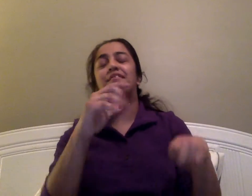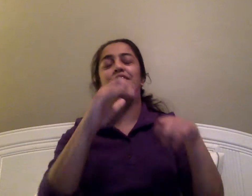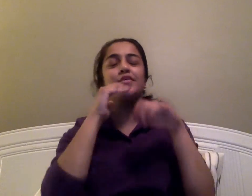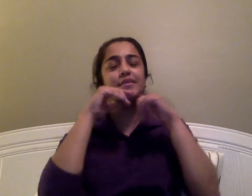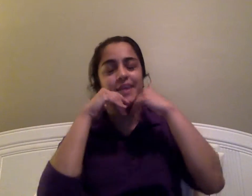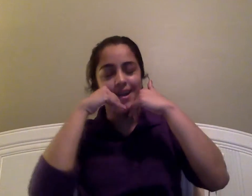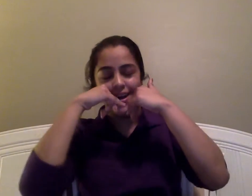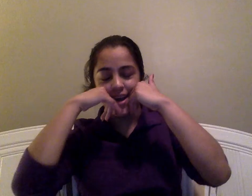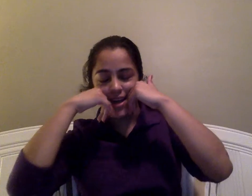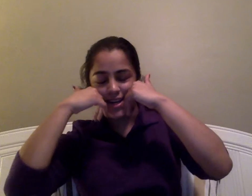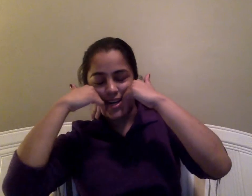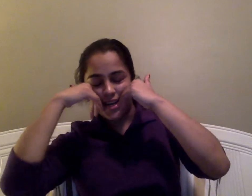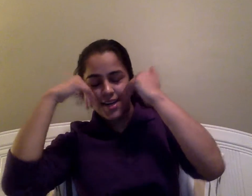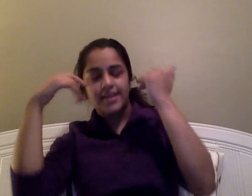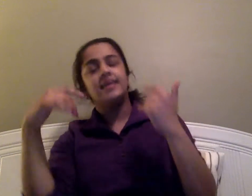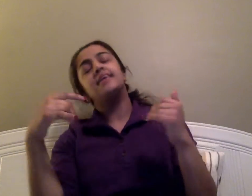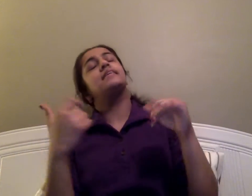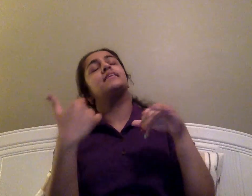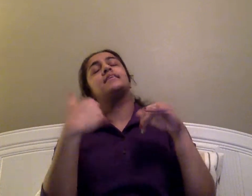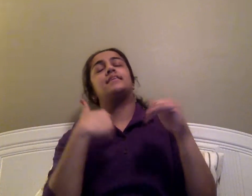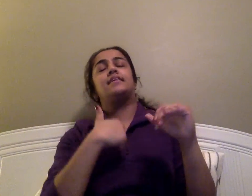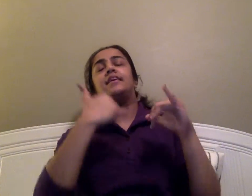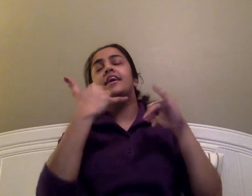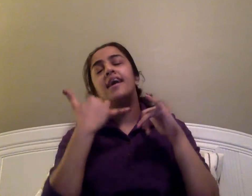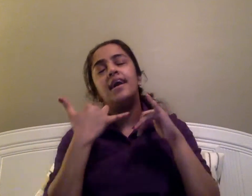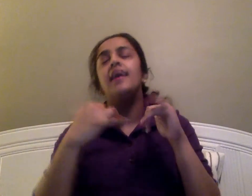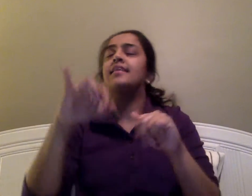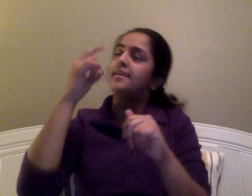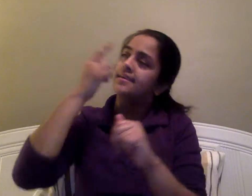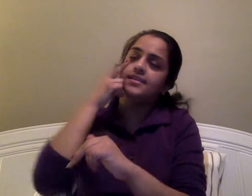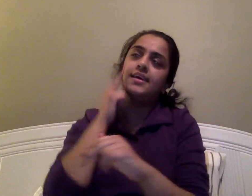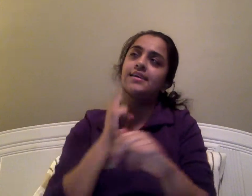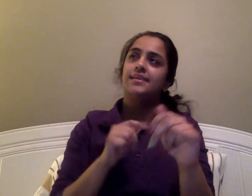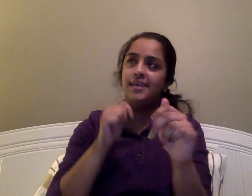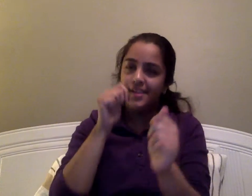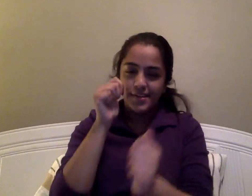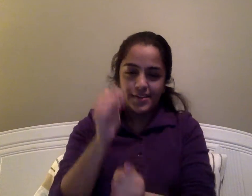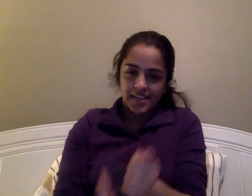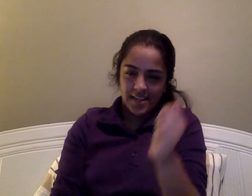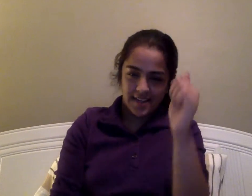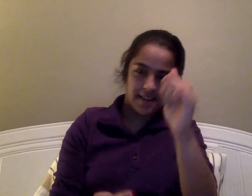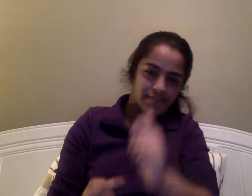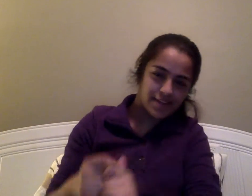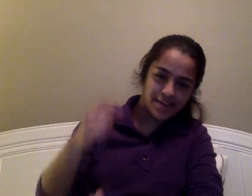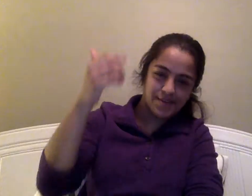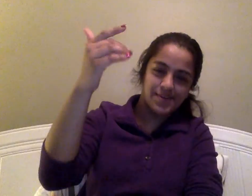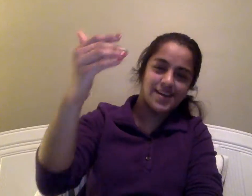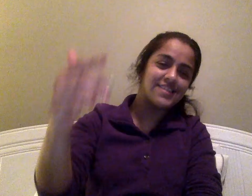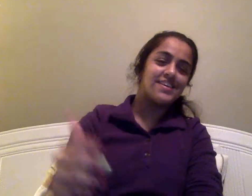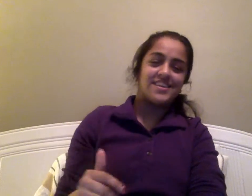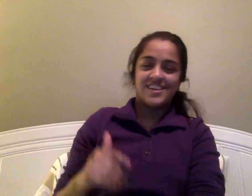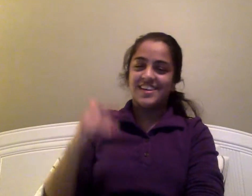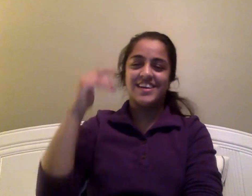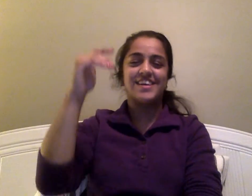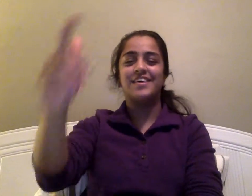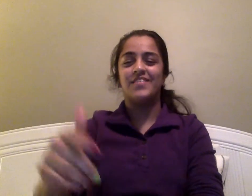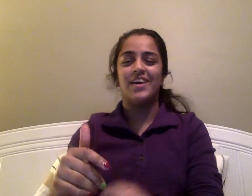I miss the smile, and I still shed a tear every once in a while,